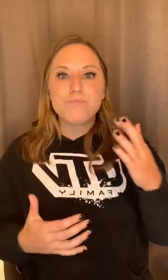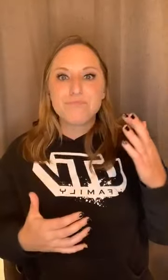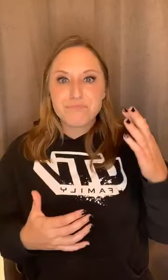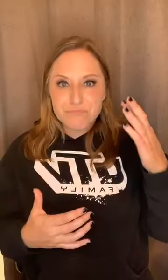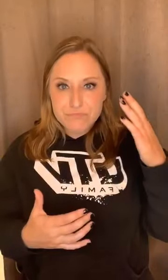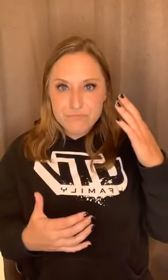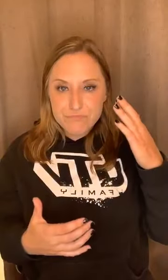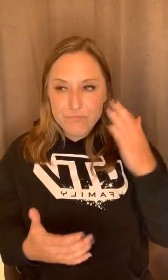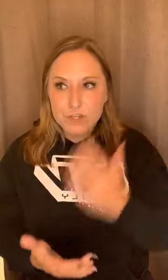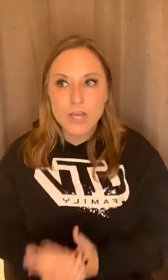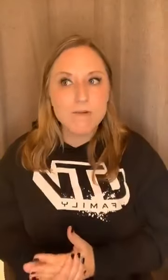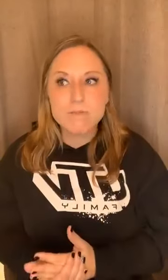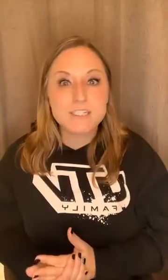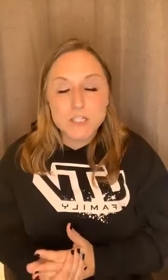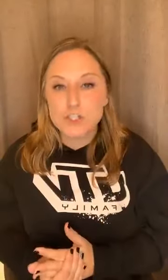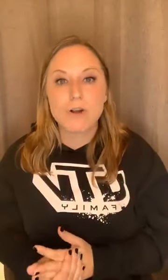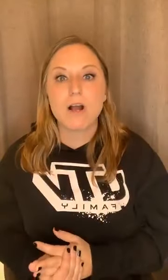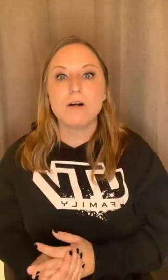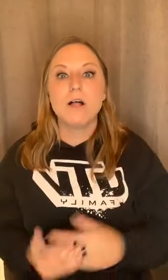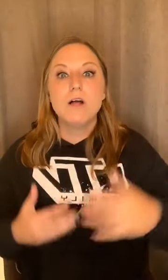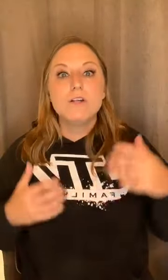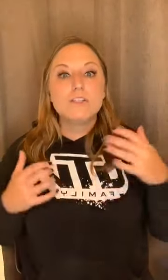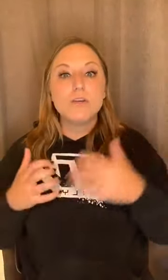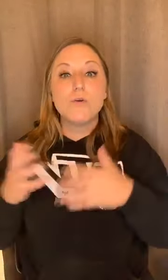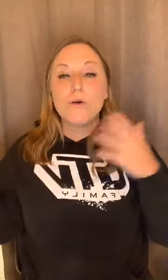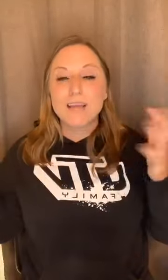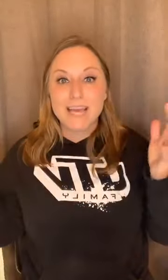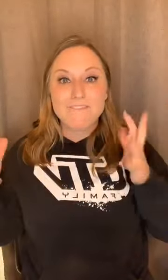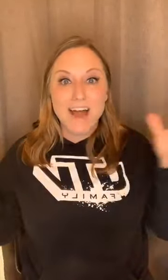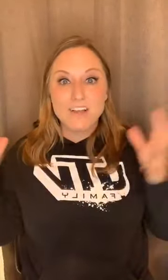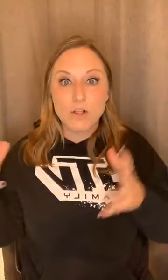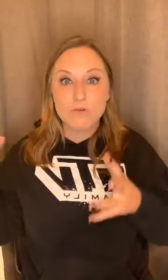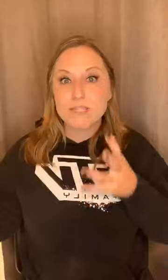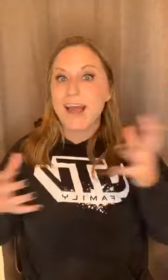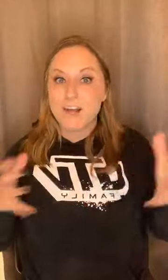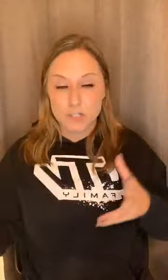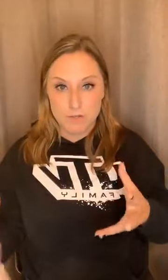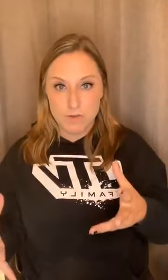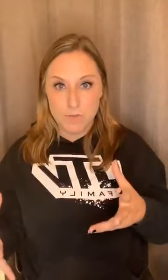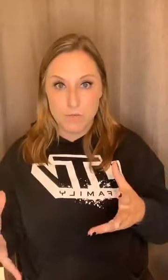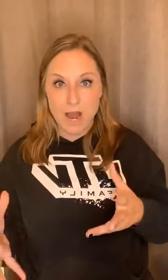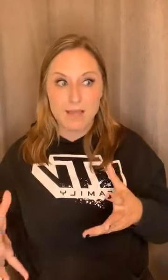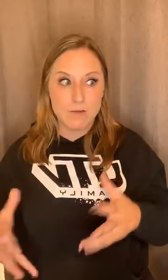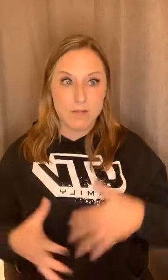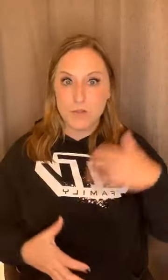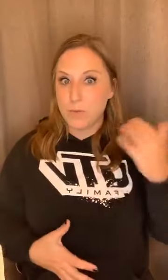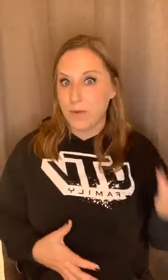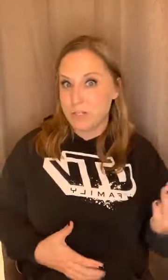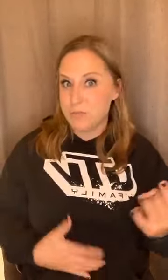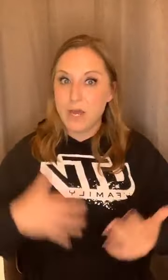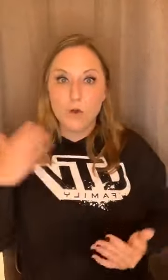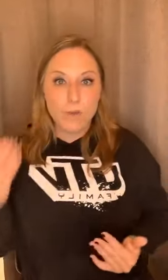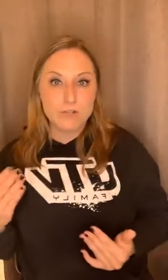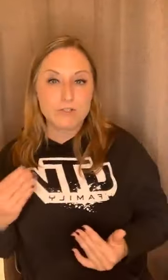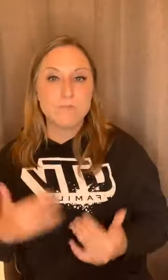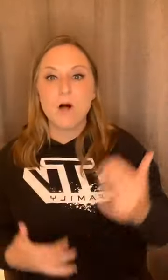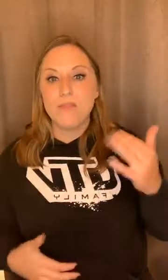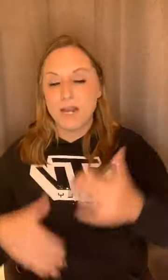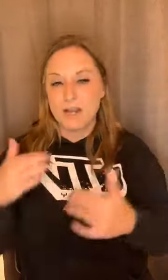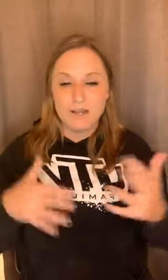it would be such a struggle to find clothes that actually fit me, right? They would either be way too big or way too small. And then I, you